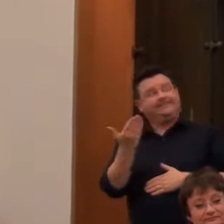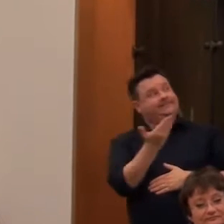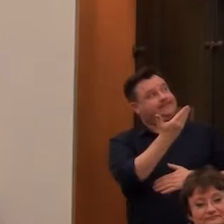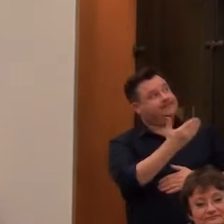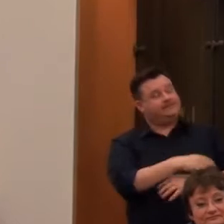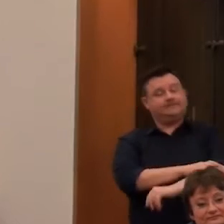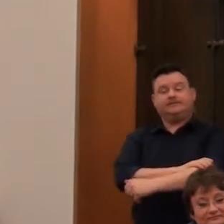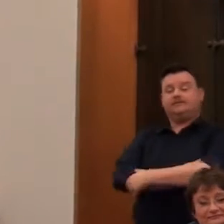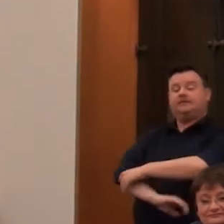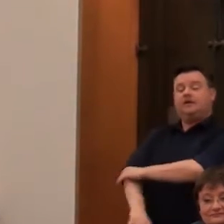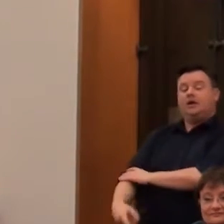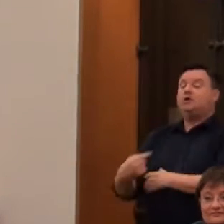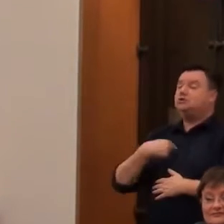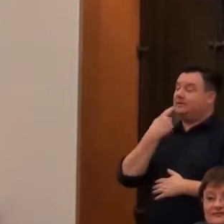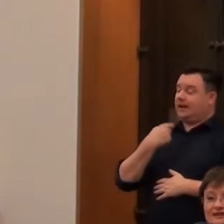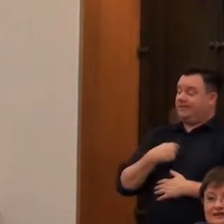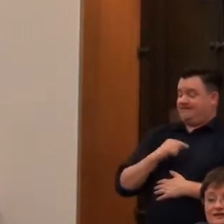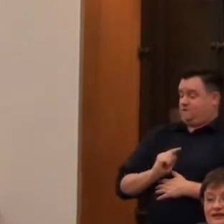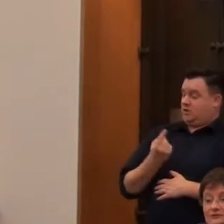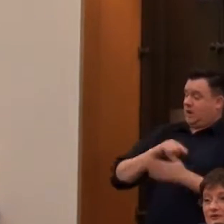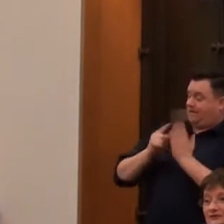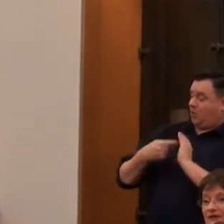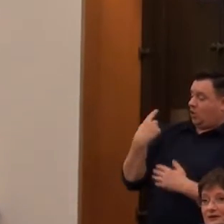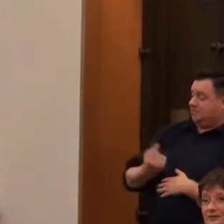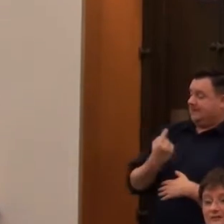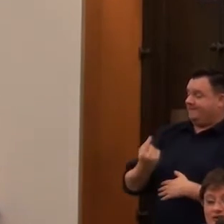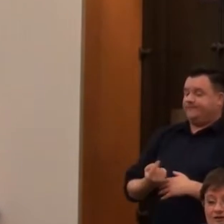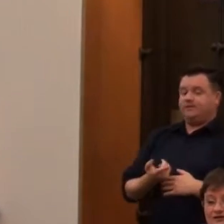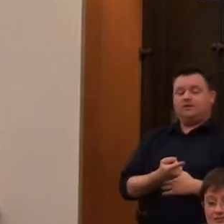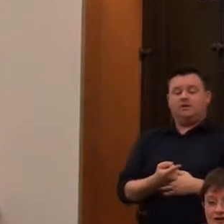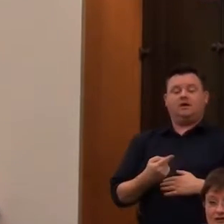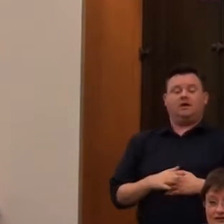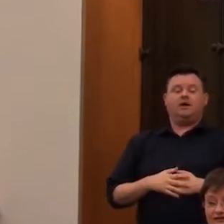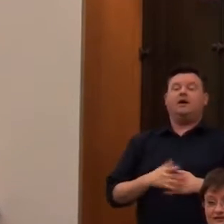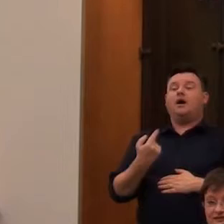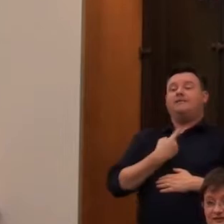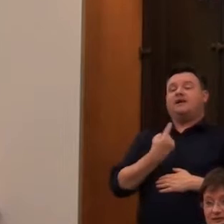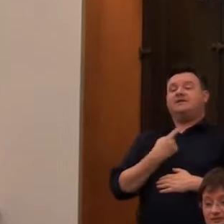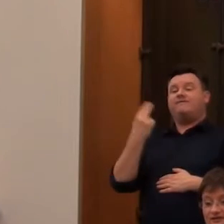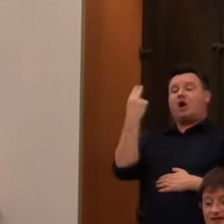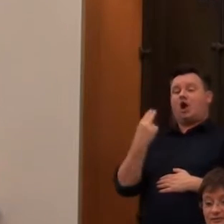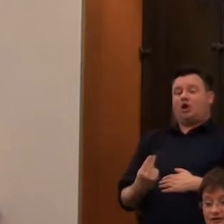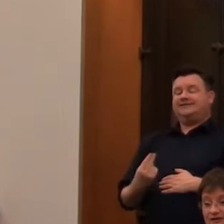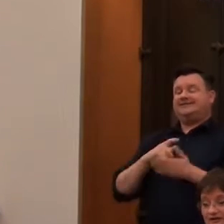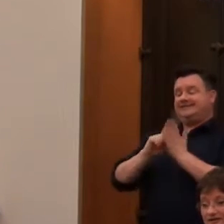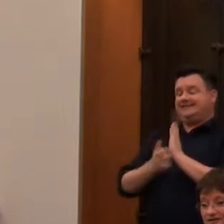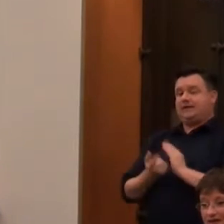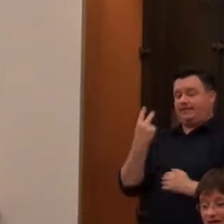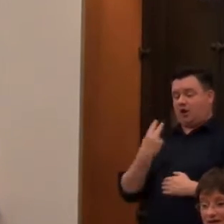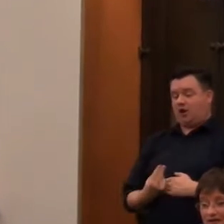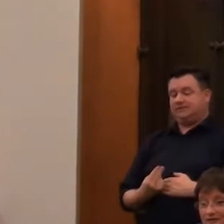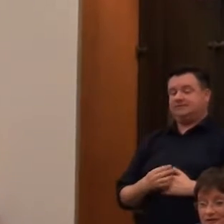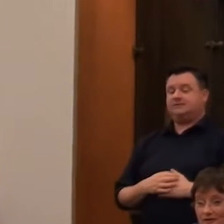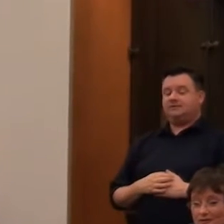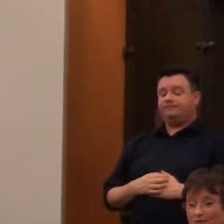Tanya, tell us about yourself first of all. I'm an artist, I'm a disabled artist